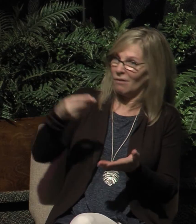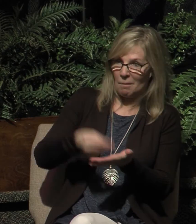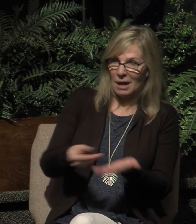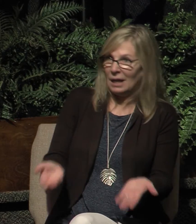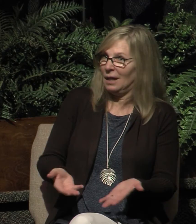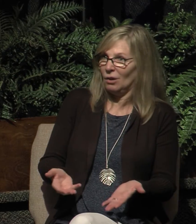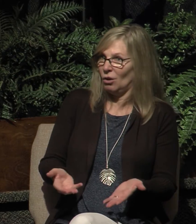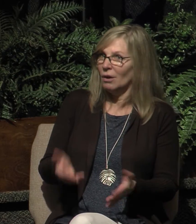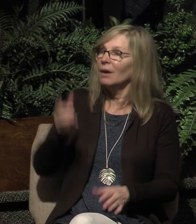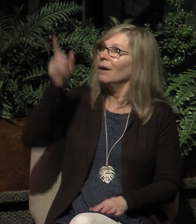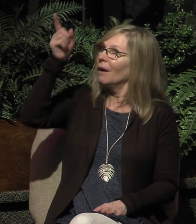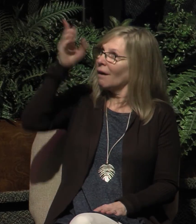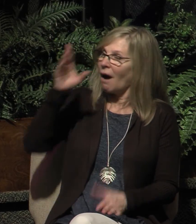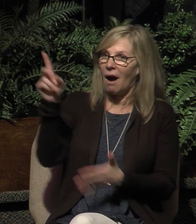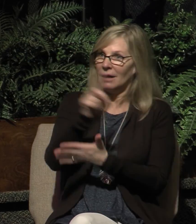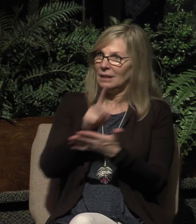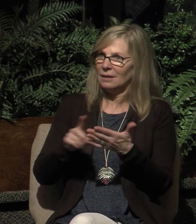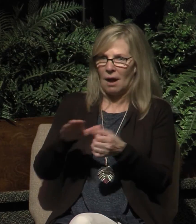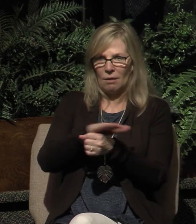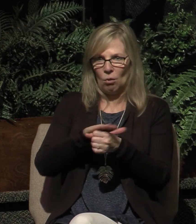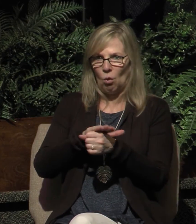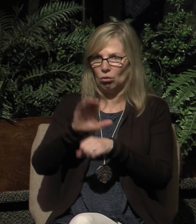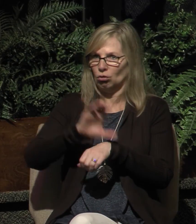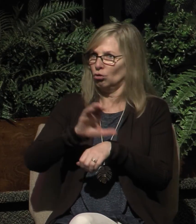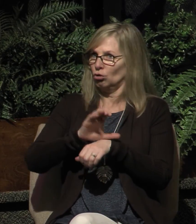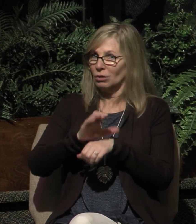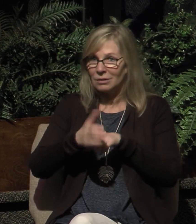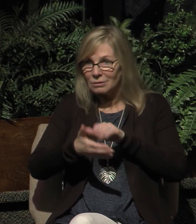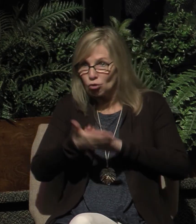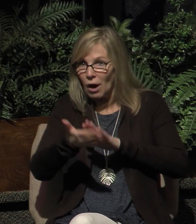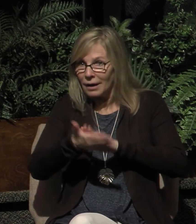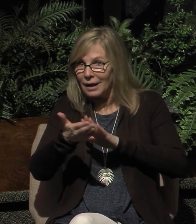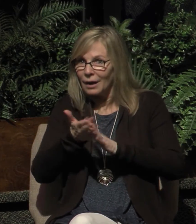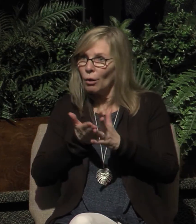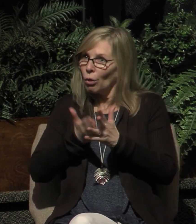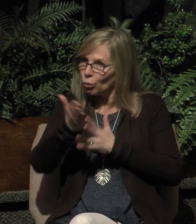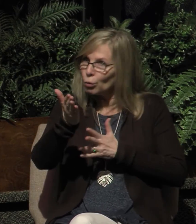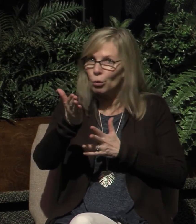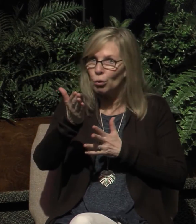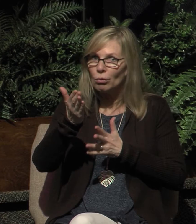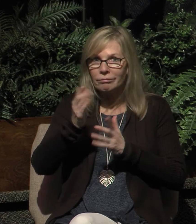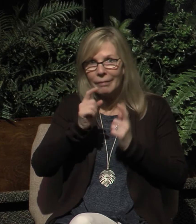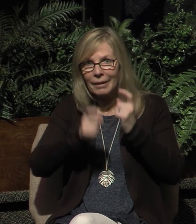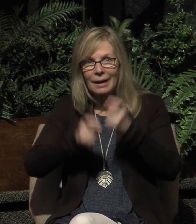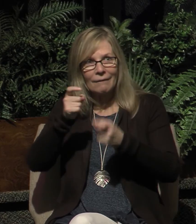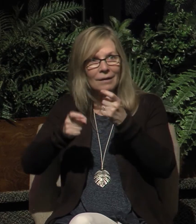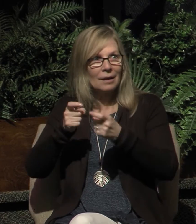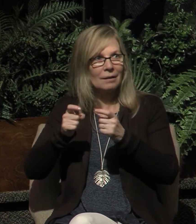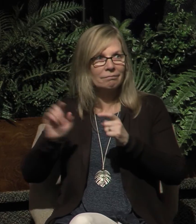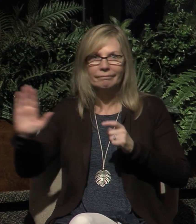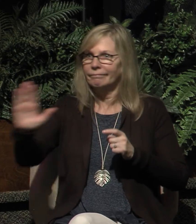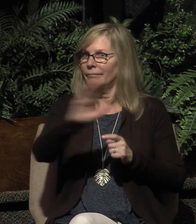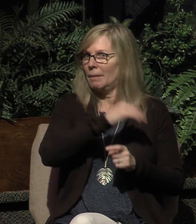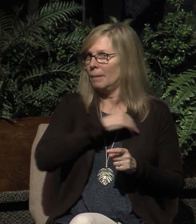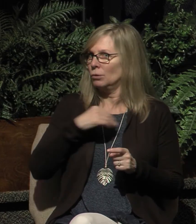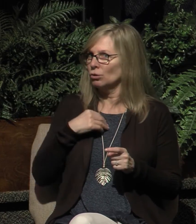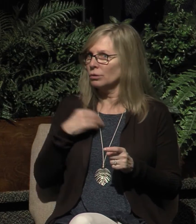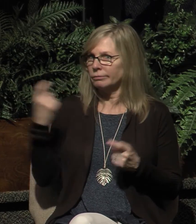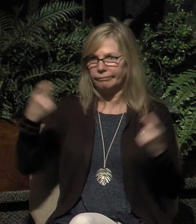local churches to be sustained solely by the faithful giving of its members. Secondly, faithful